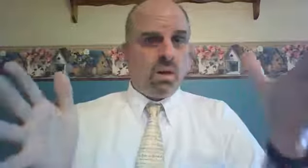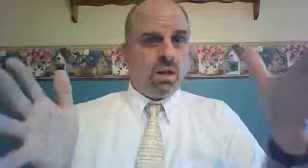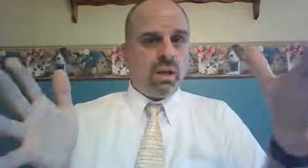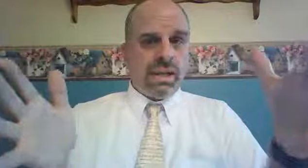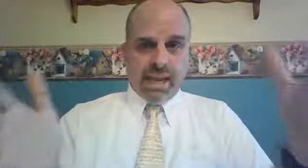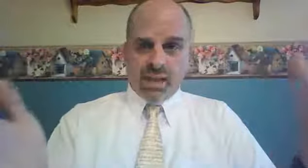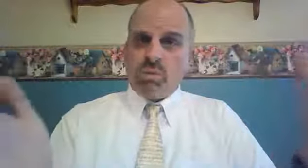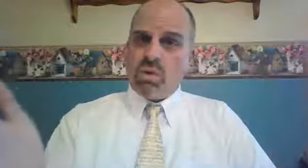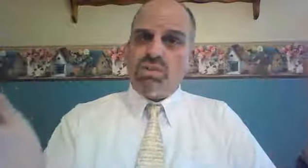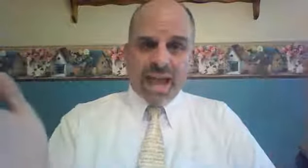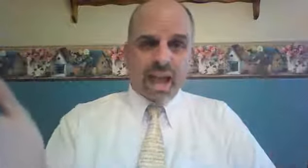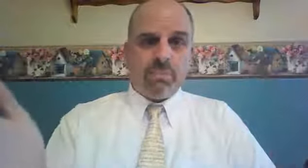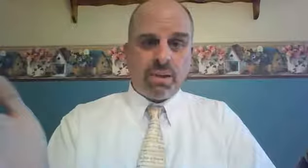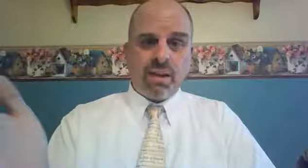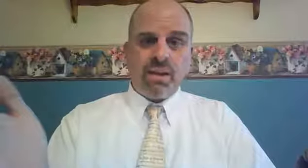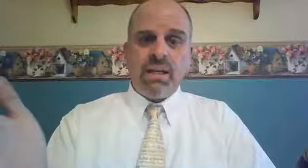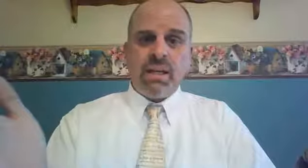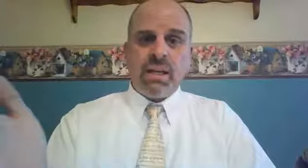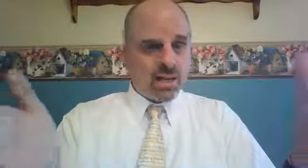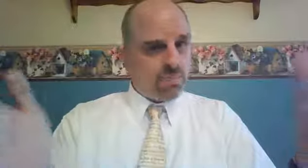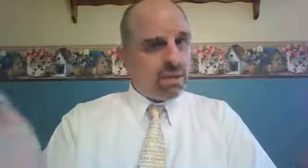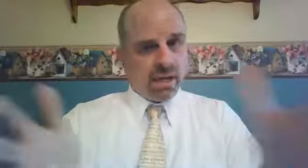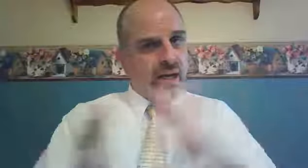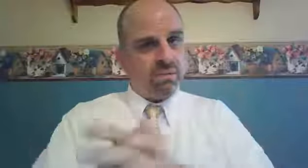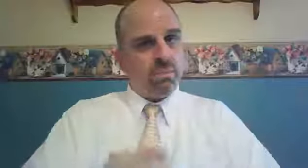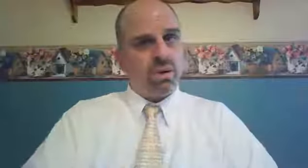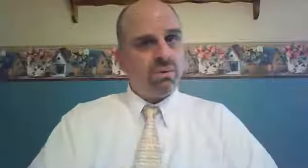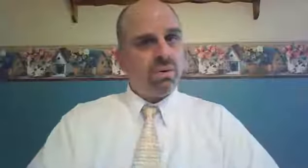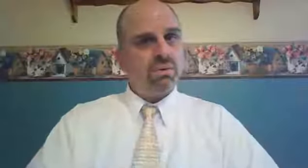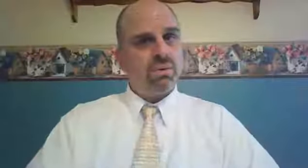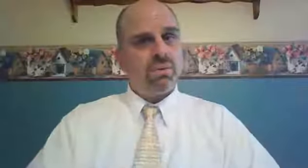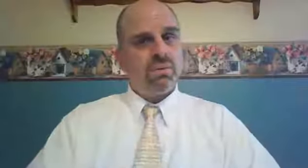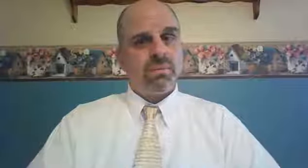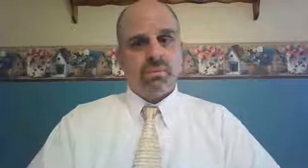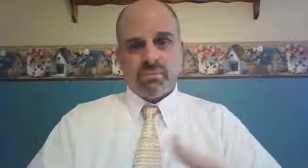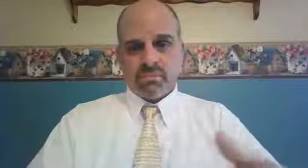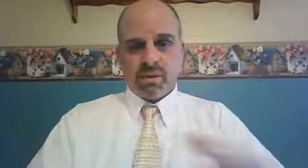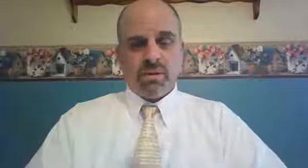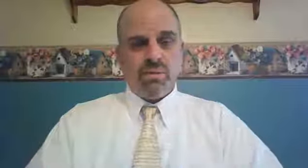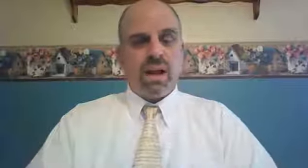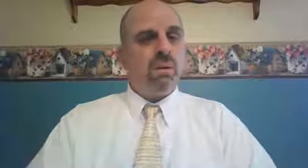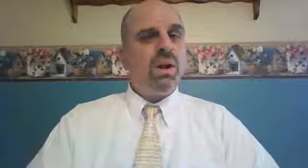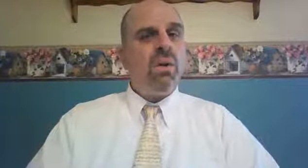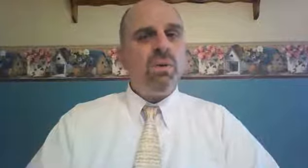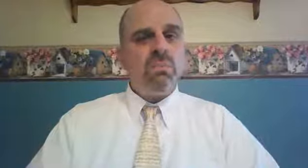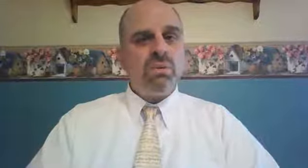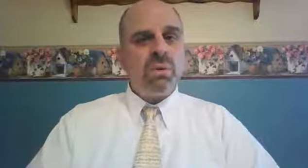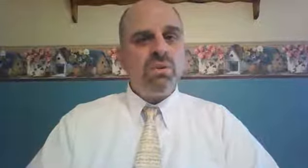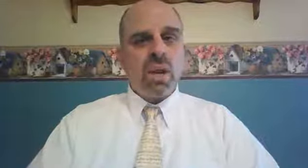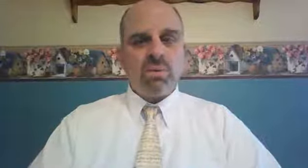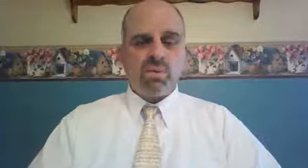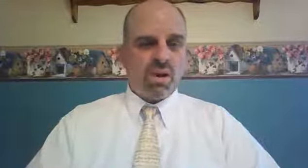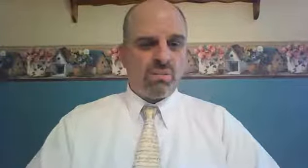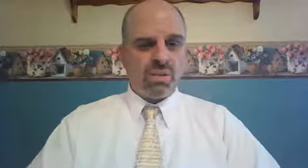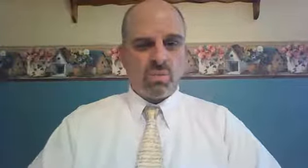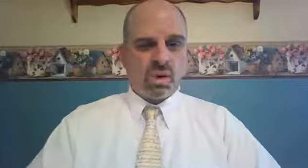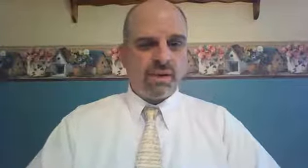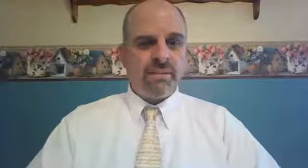Well, guess what's happening in the beginning of the book of Ruth. Follow along with me. Ruth chapter one, verse one.